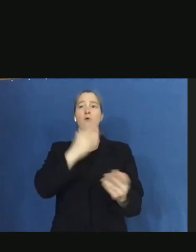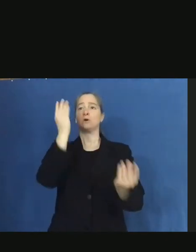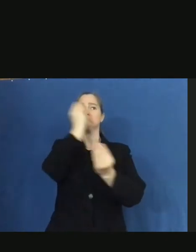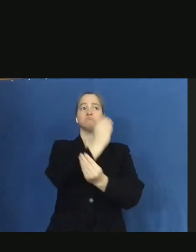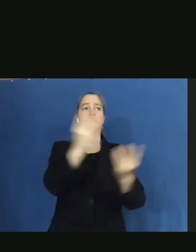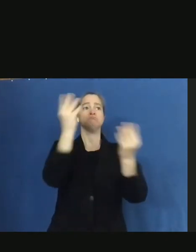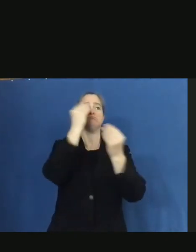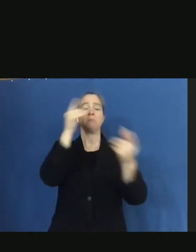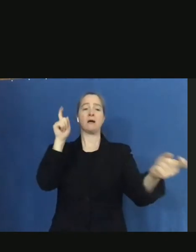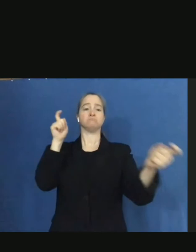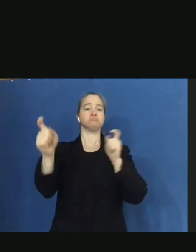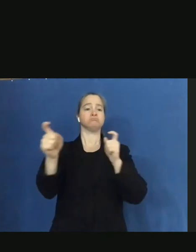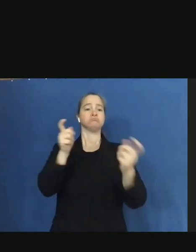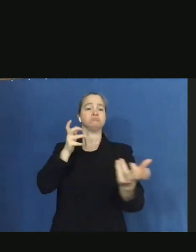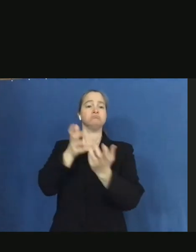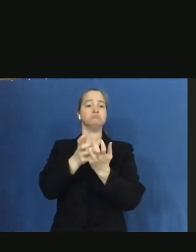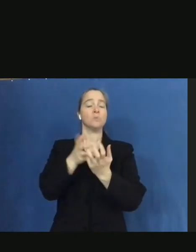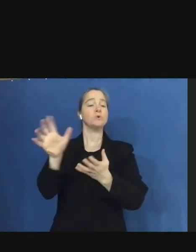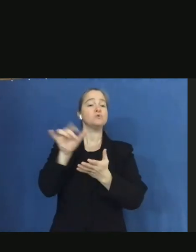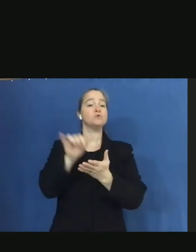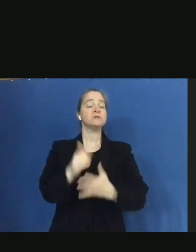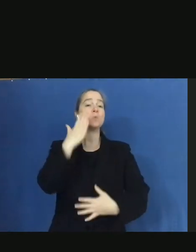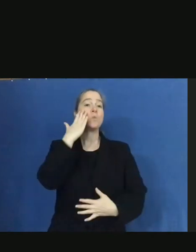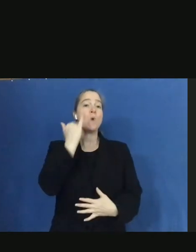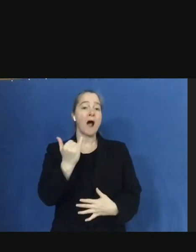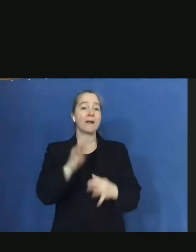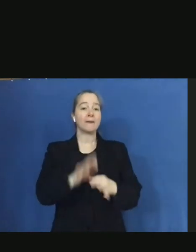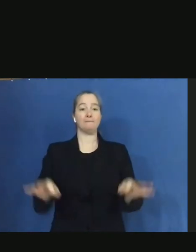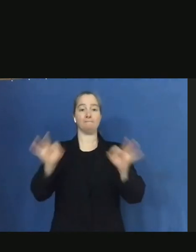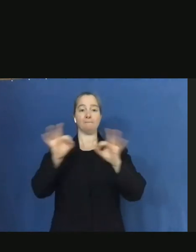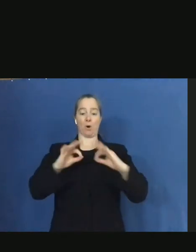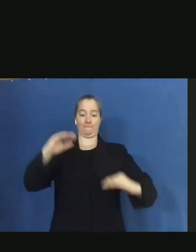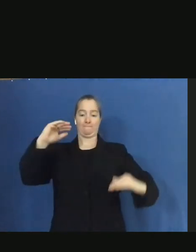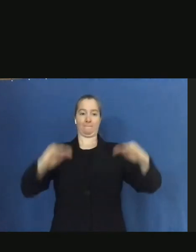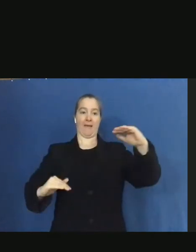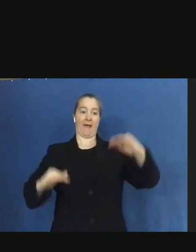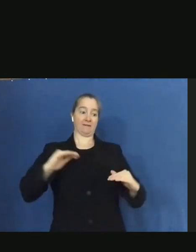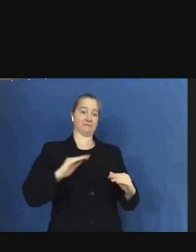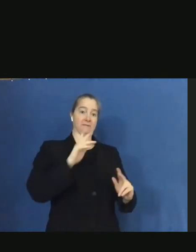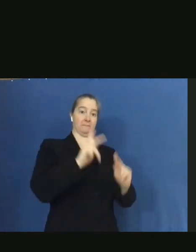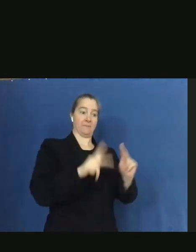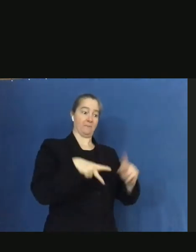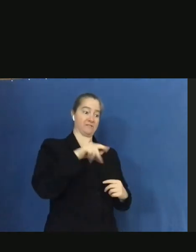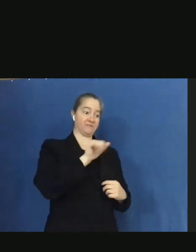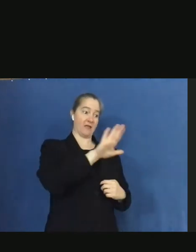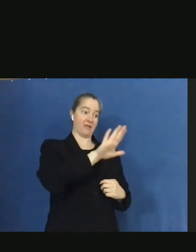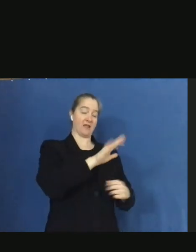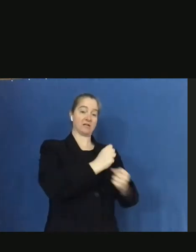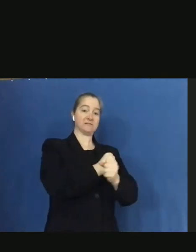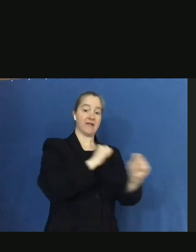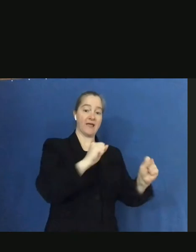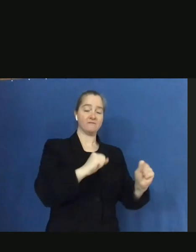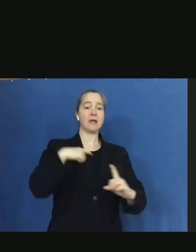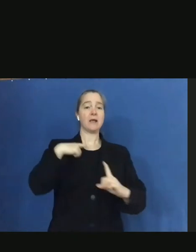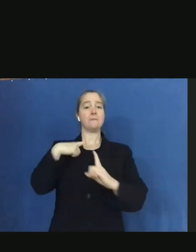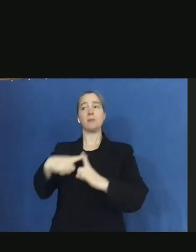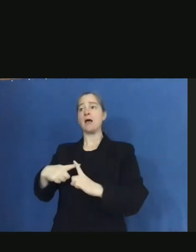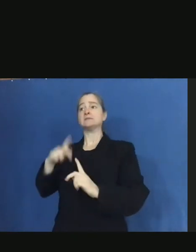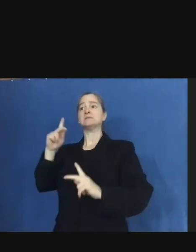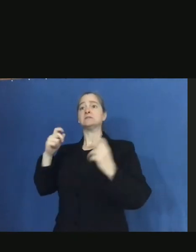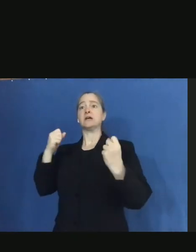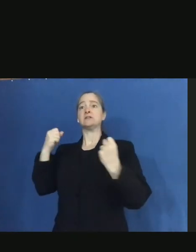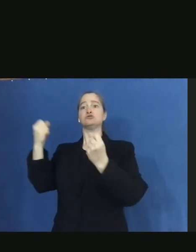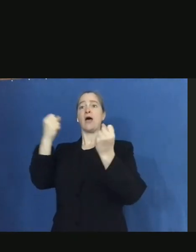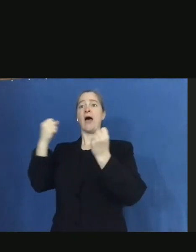do this all in an effort to balance the safety of the citizens while trying to minimize disruptions to the distribution networks, as the Deputy